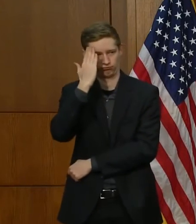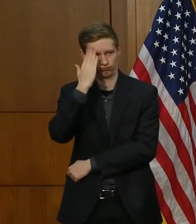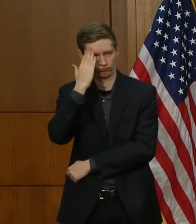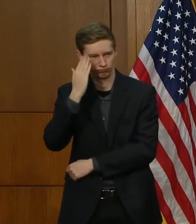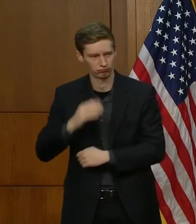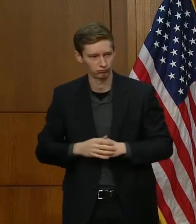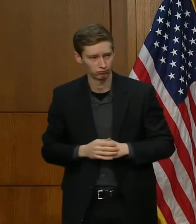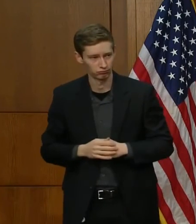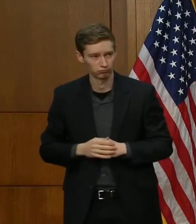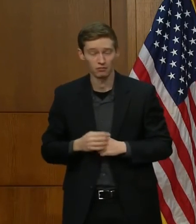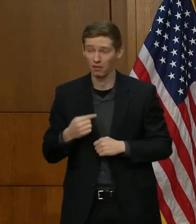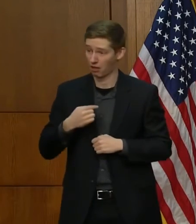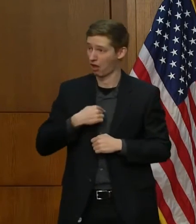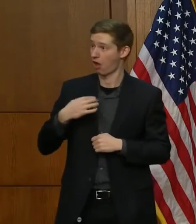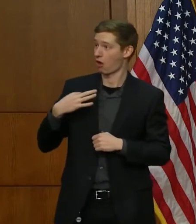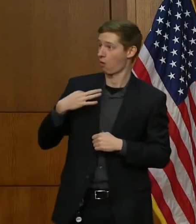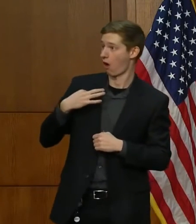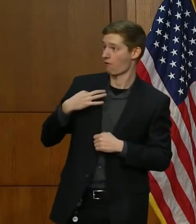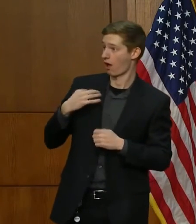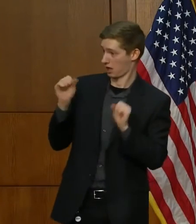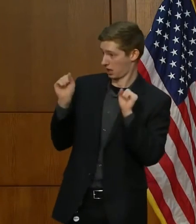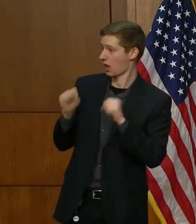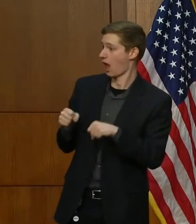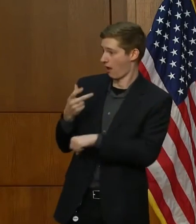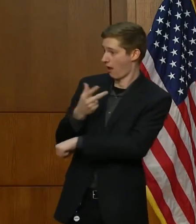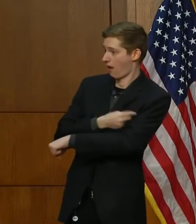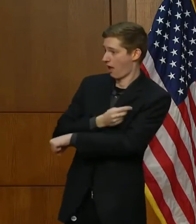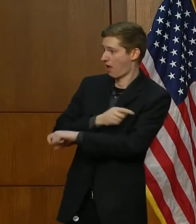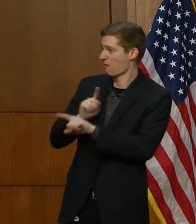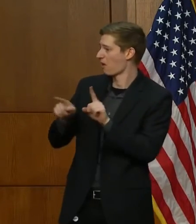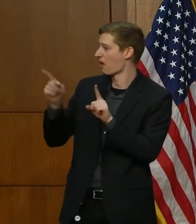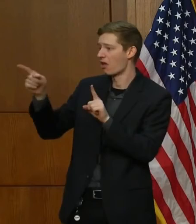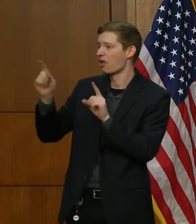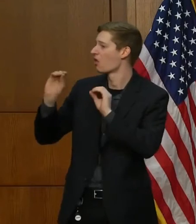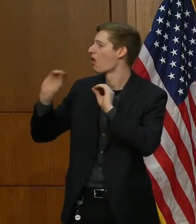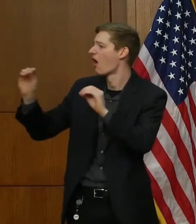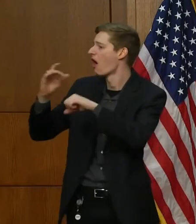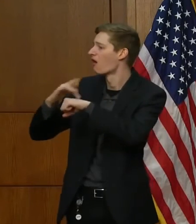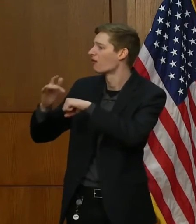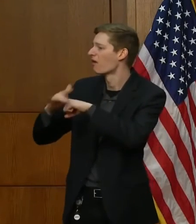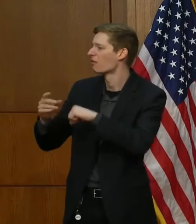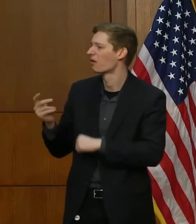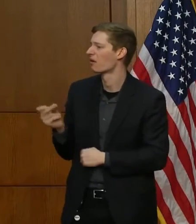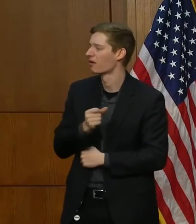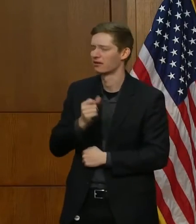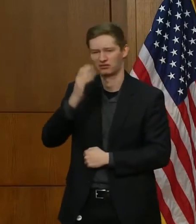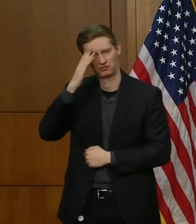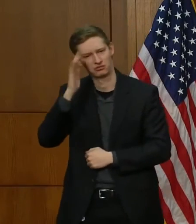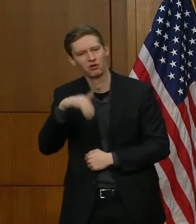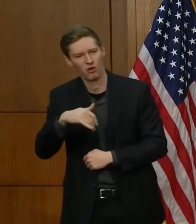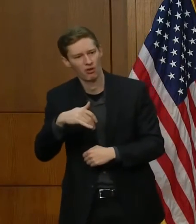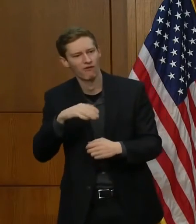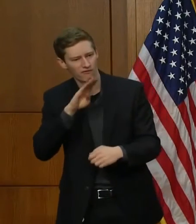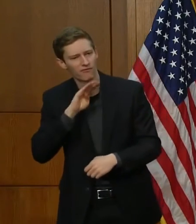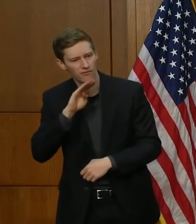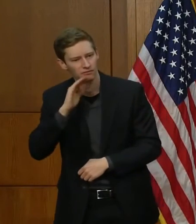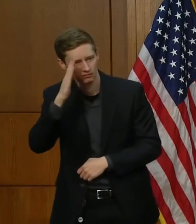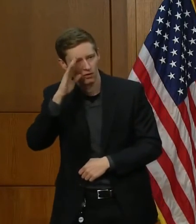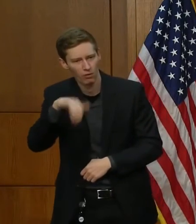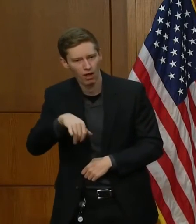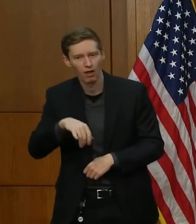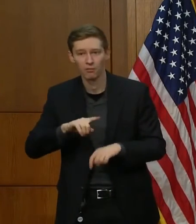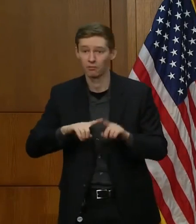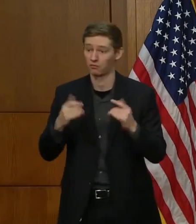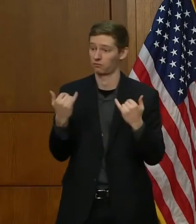are eligible for a vaccine, but no doses are available yet. But that's the situation